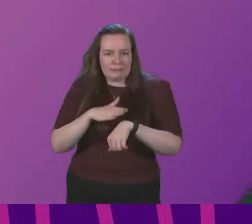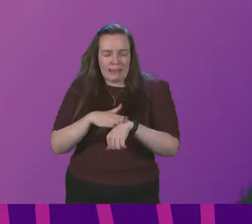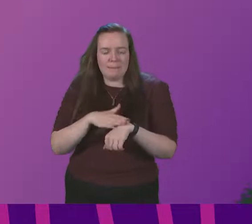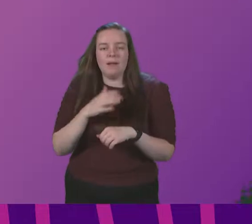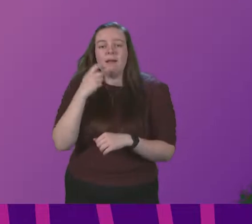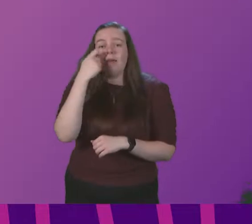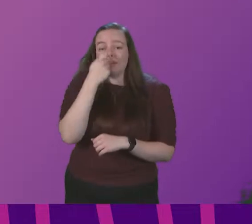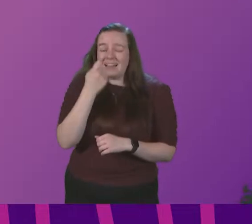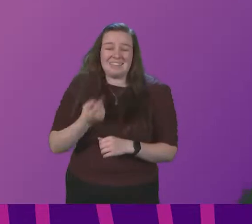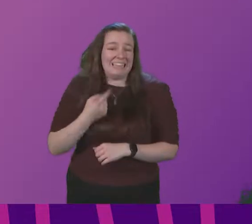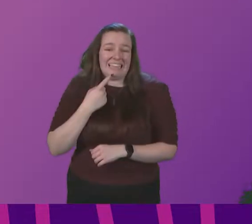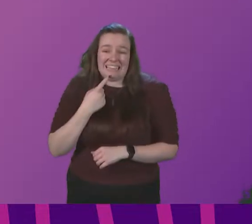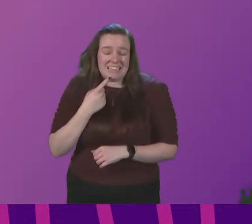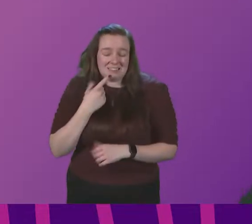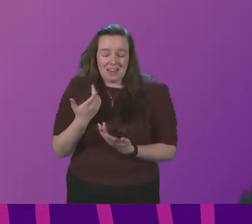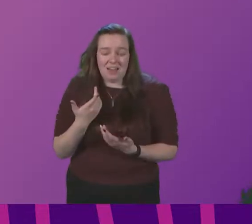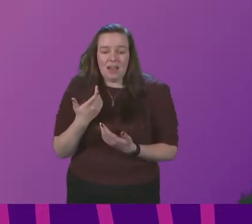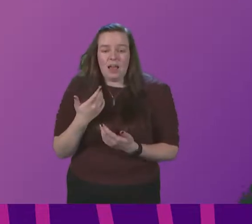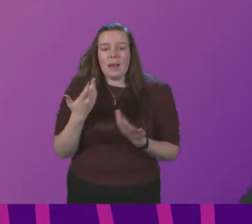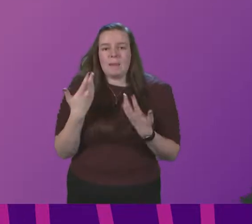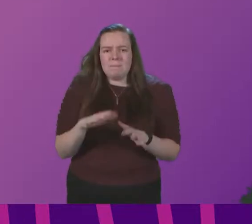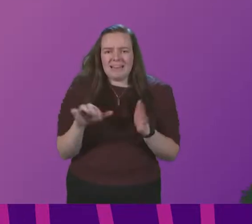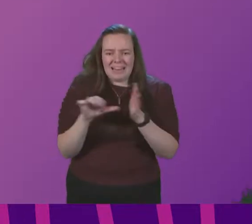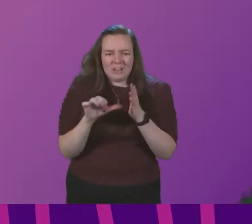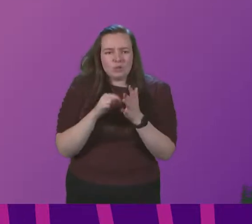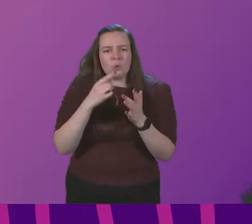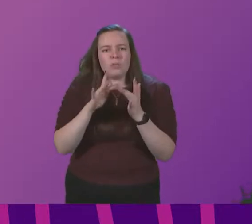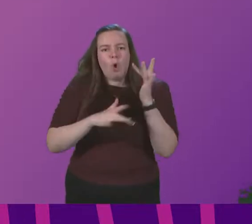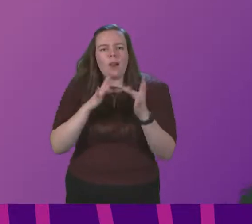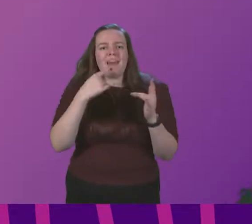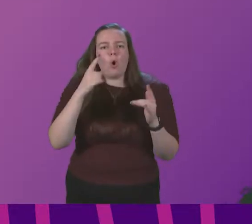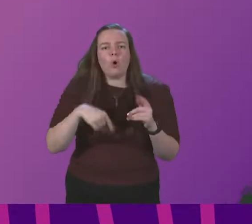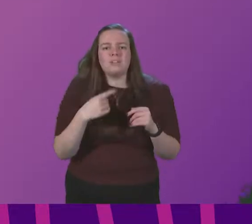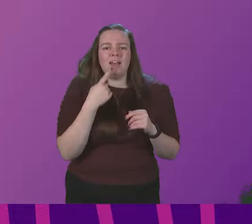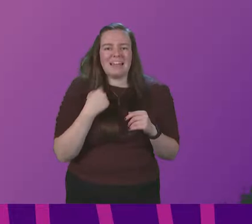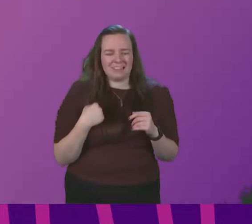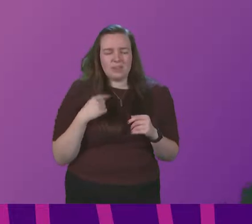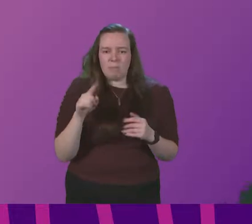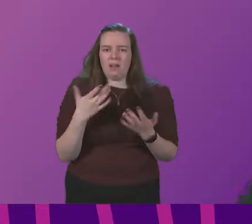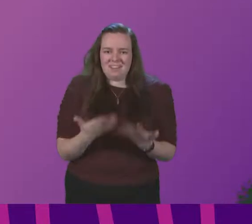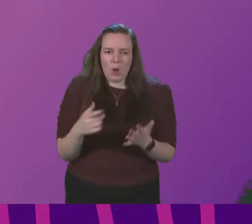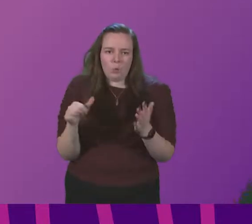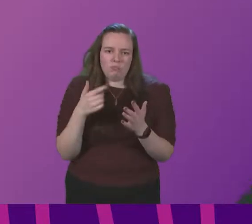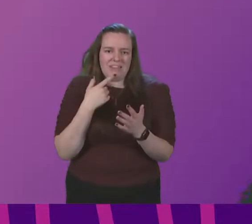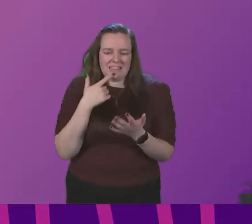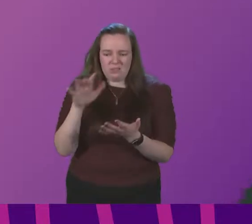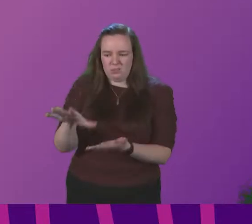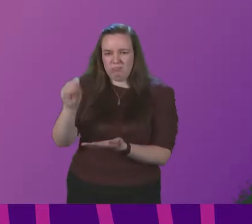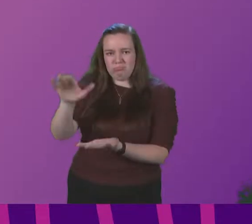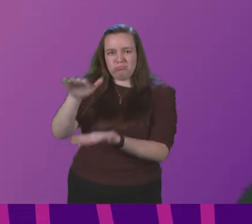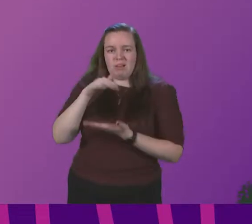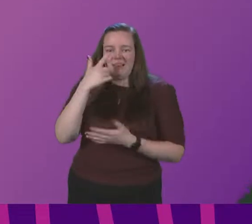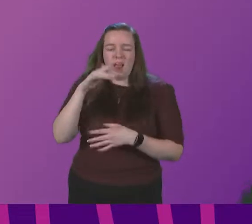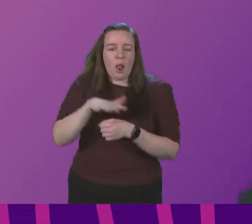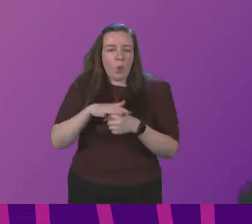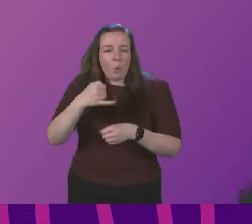The tests are easy to take, and despite an issue with online ordering yesterday, they are easy to get hold of. Tests can be collected from local